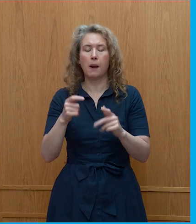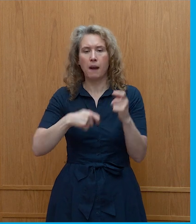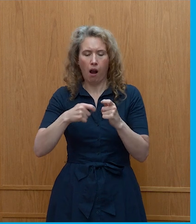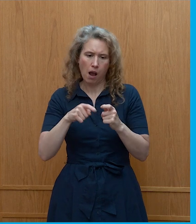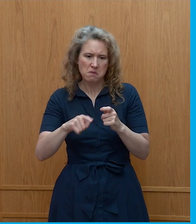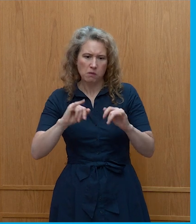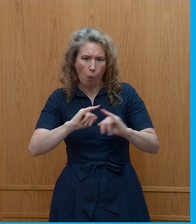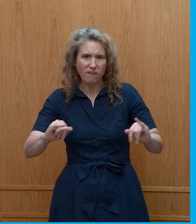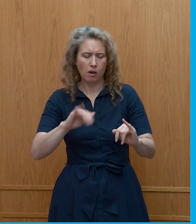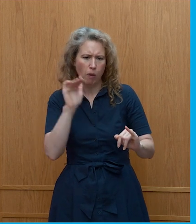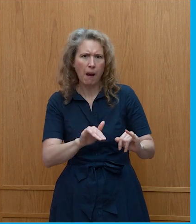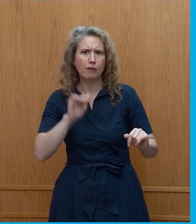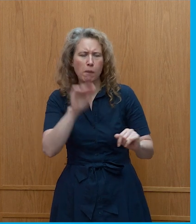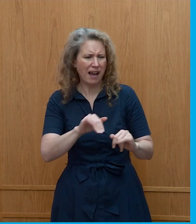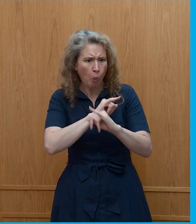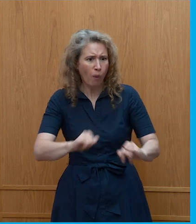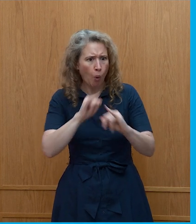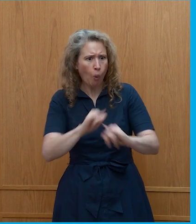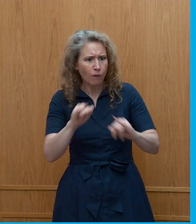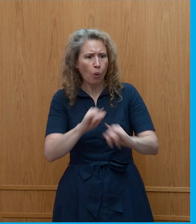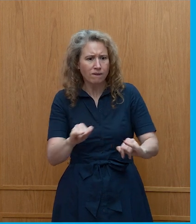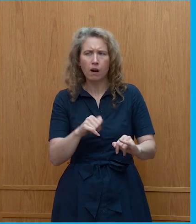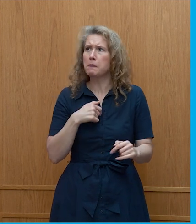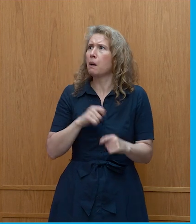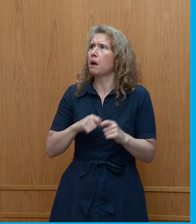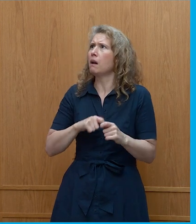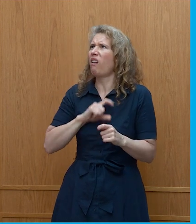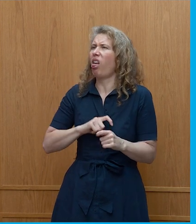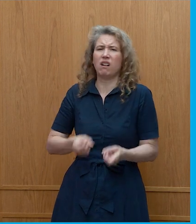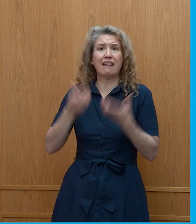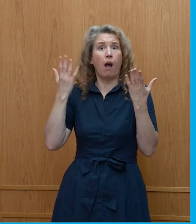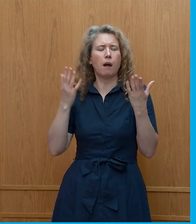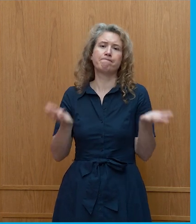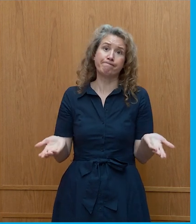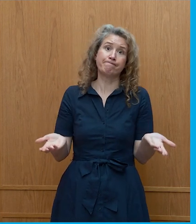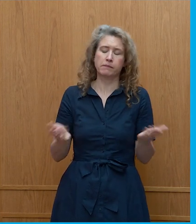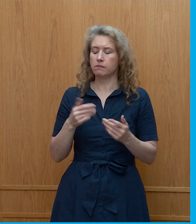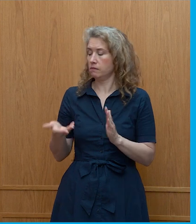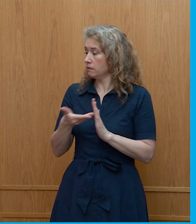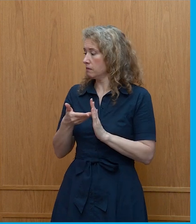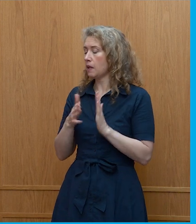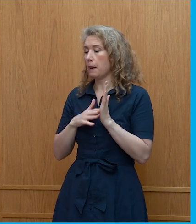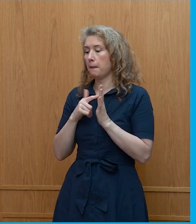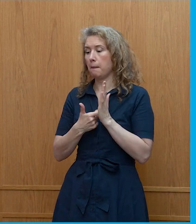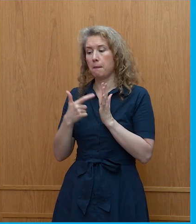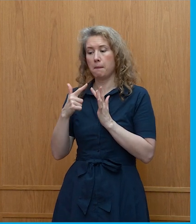by reminding them all the time how awful it's going to be. And Marta, you wanted to add something? just want to say because I see a